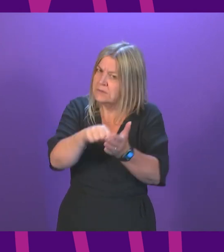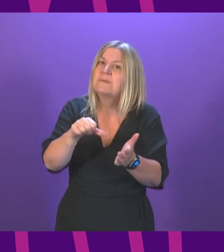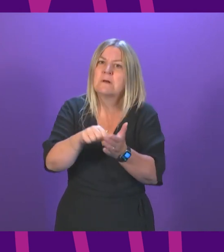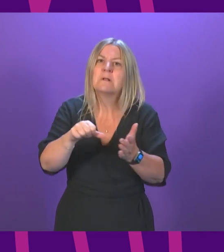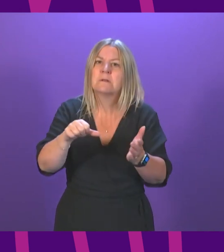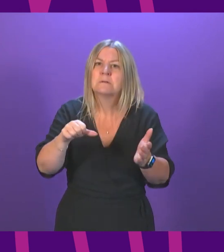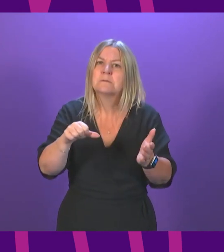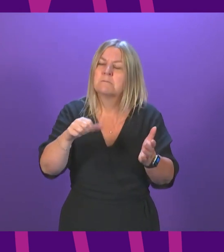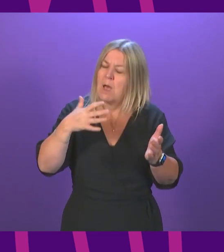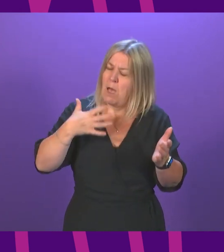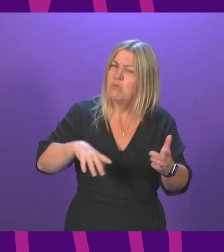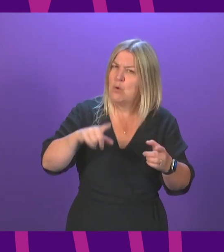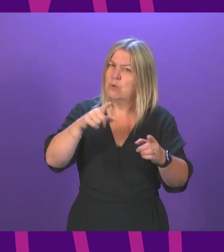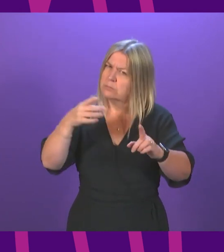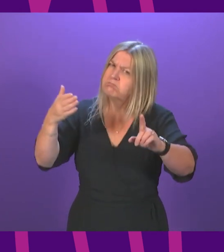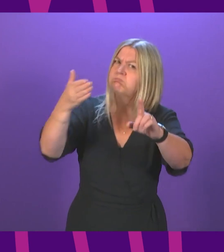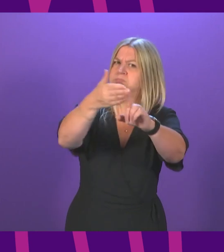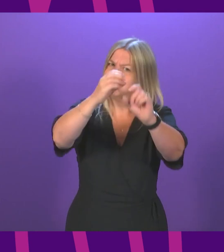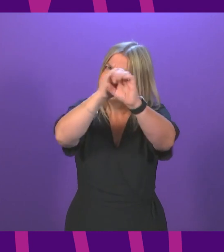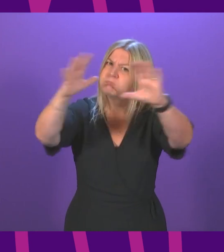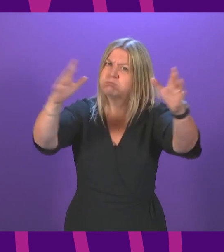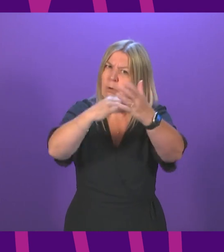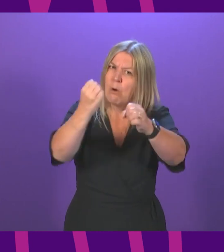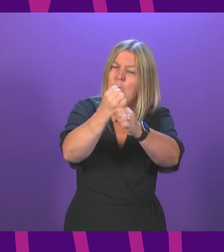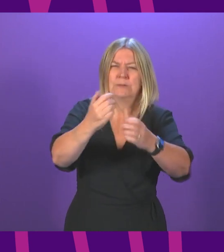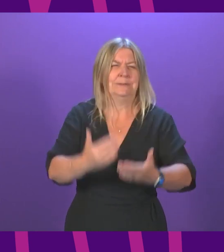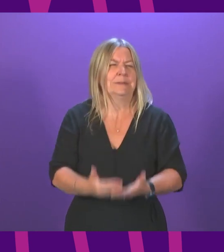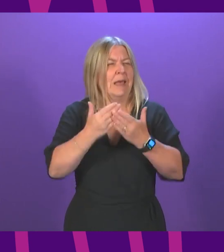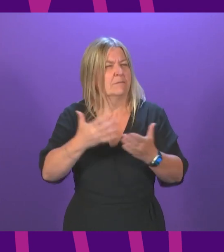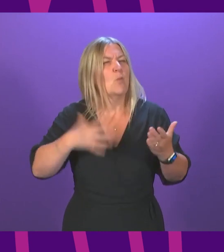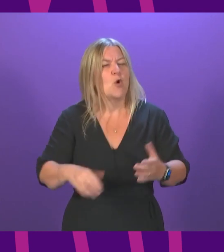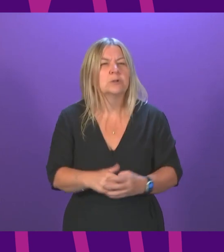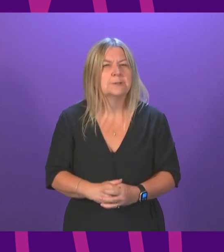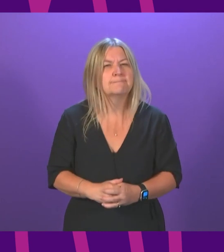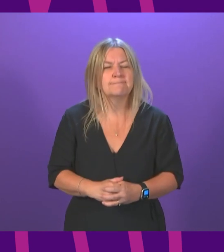to that end point. And that's what I'm going to dedicate every day to doing until we're at it.